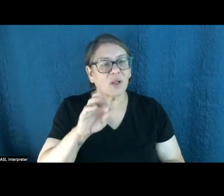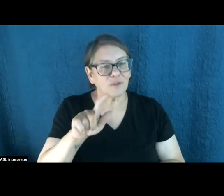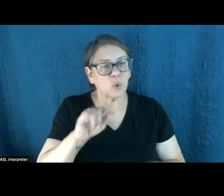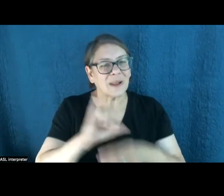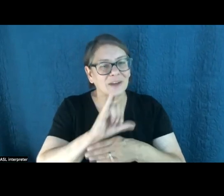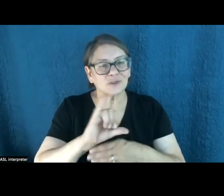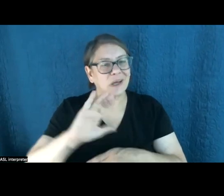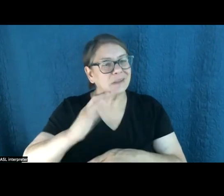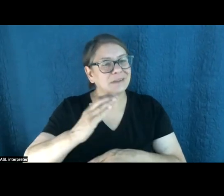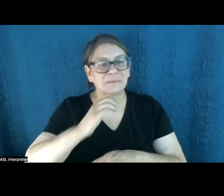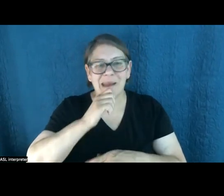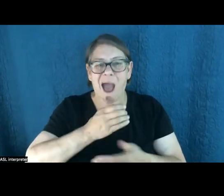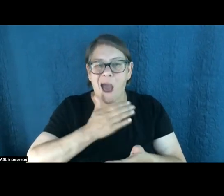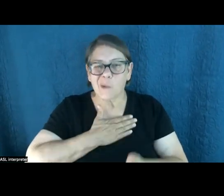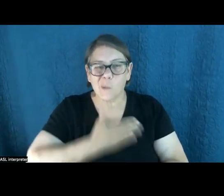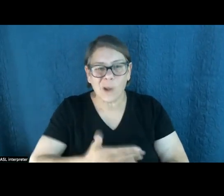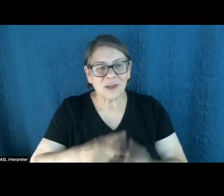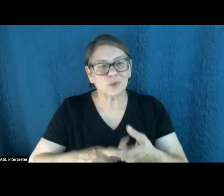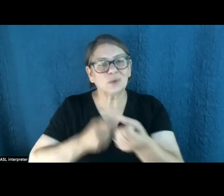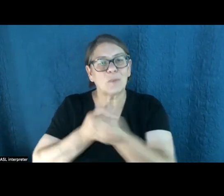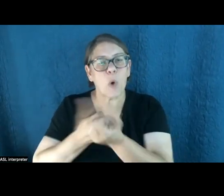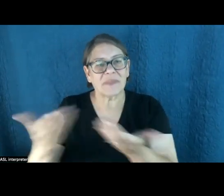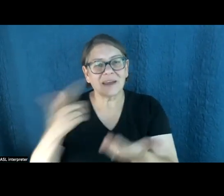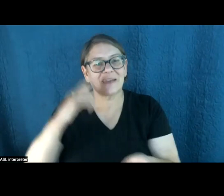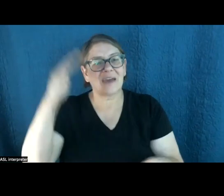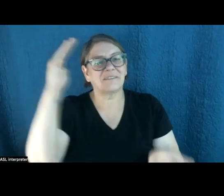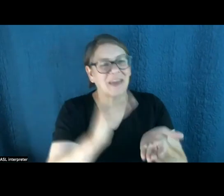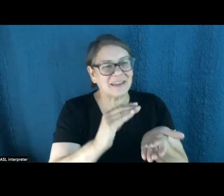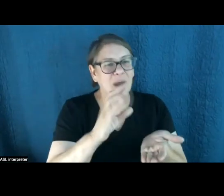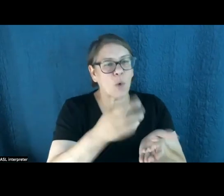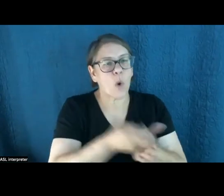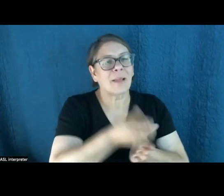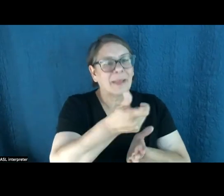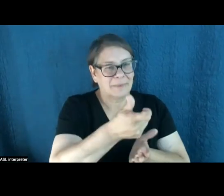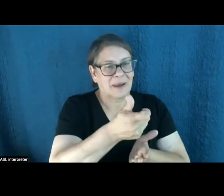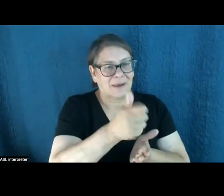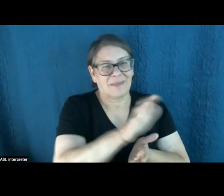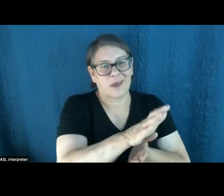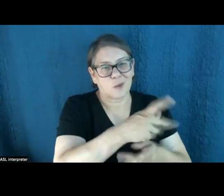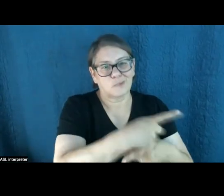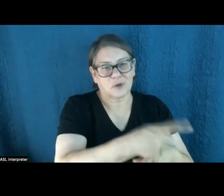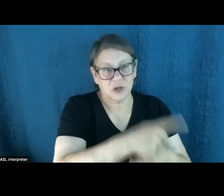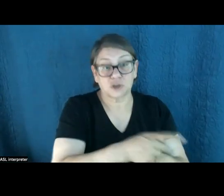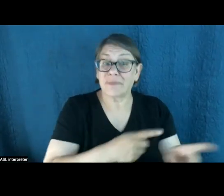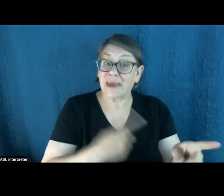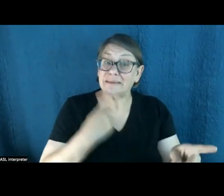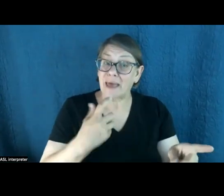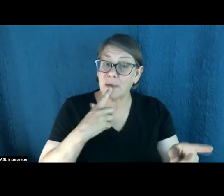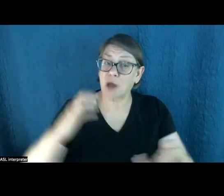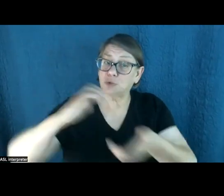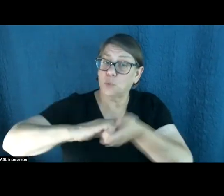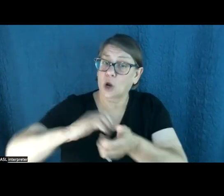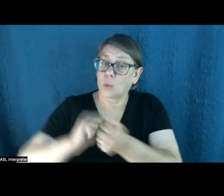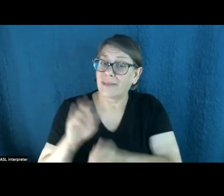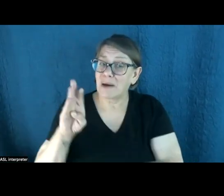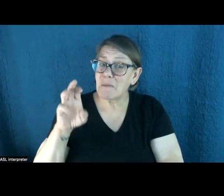unwilling to support policies that phase down or eliminate oil and gas production. They say they want to work with Biden, but their idea